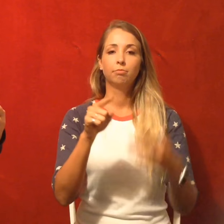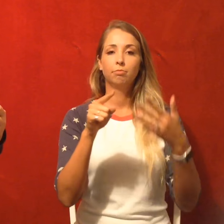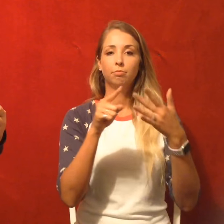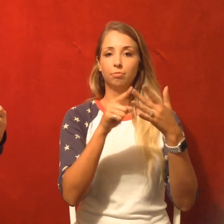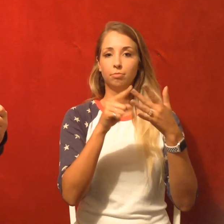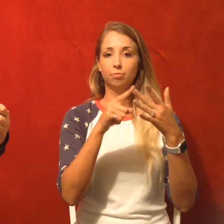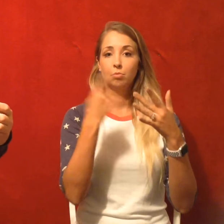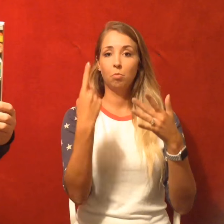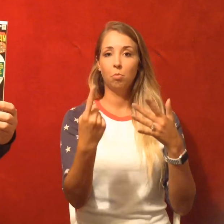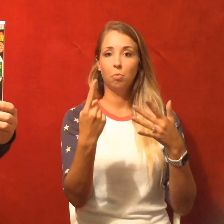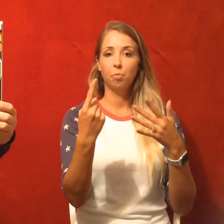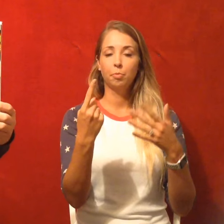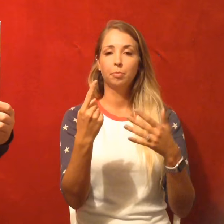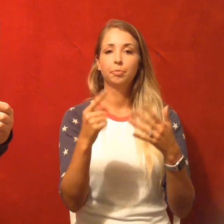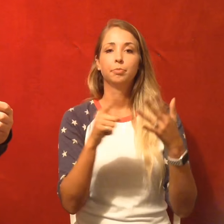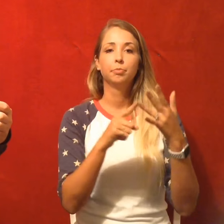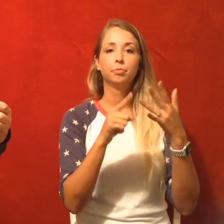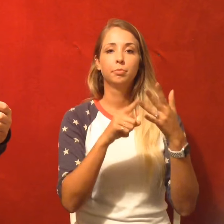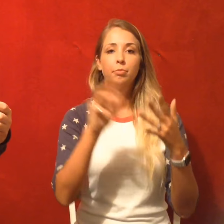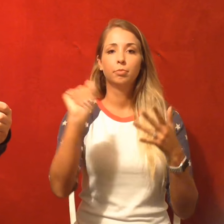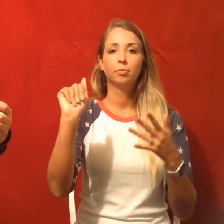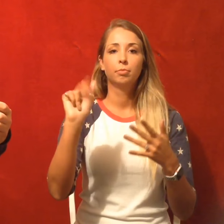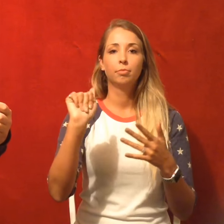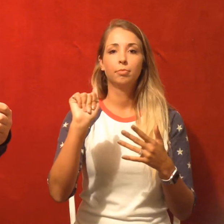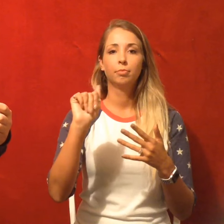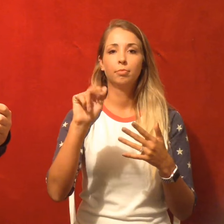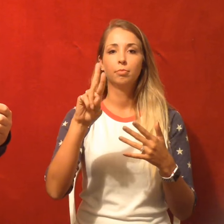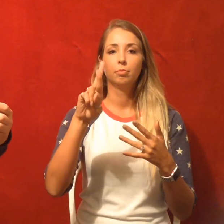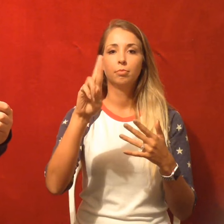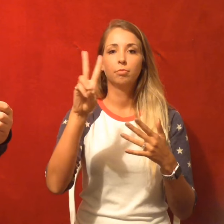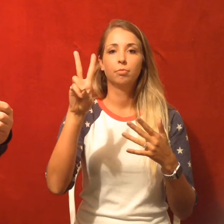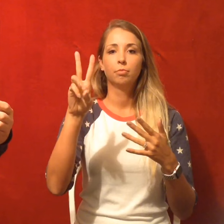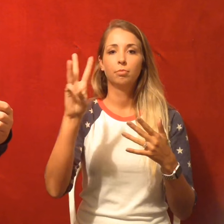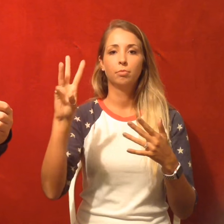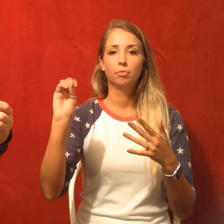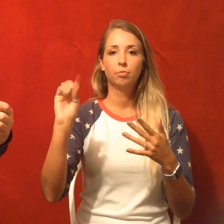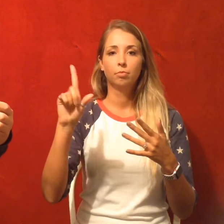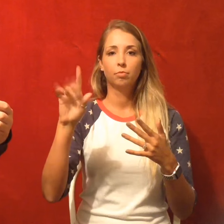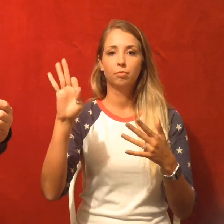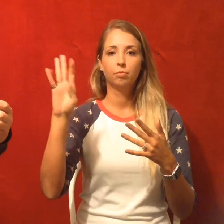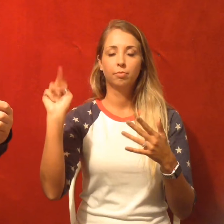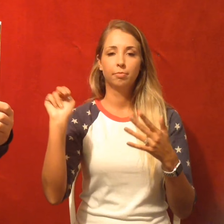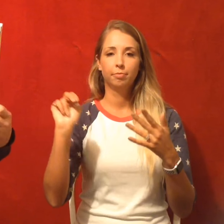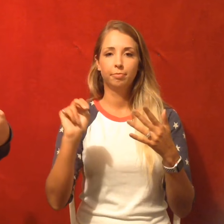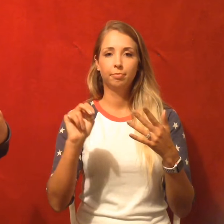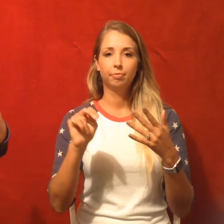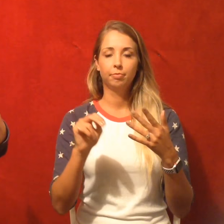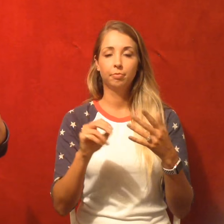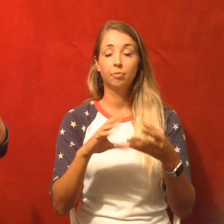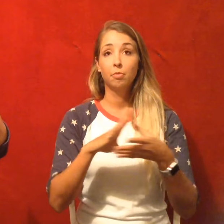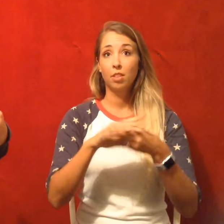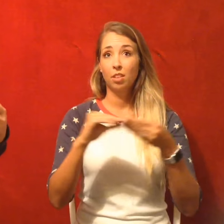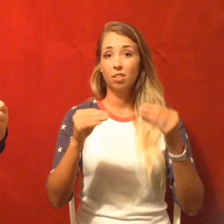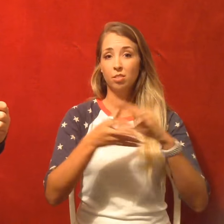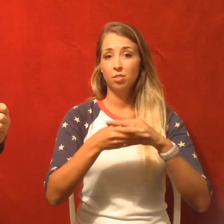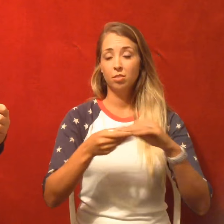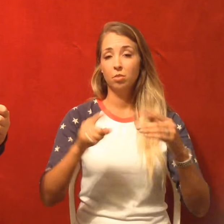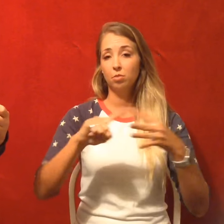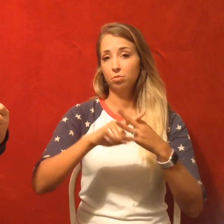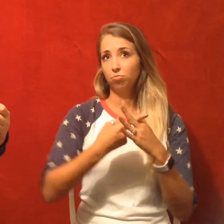1978. Story by Marv Wolfman. That's just a great name. Wolfman. Great looking cover. Great